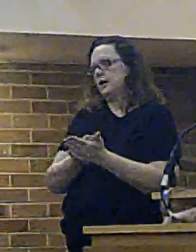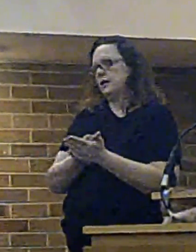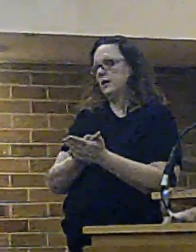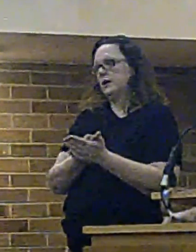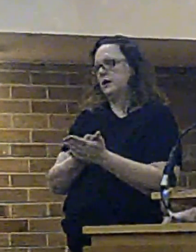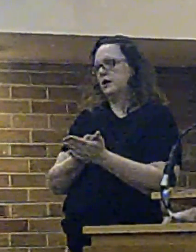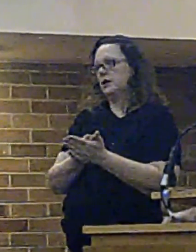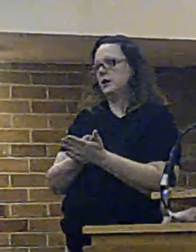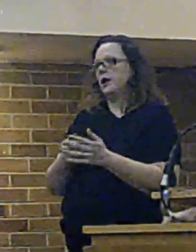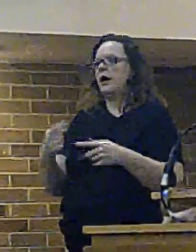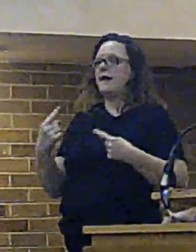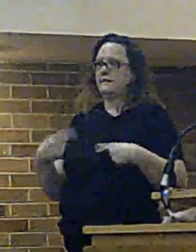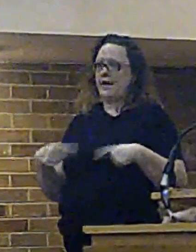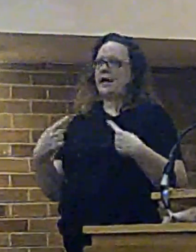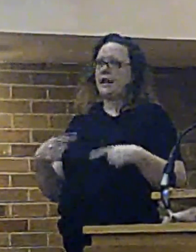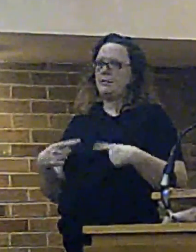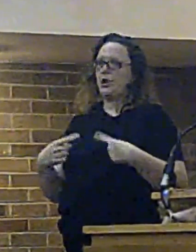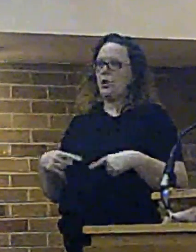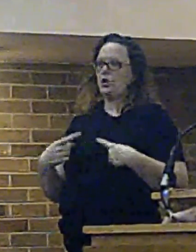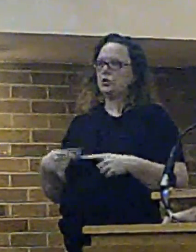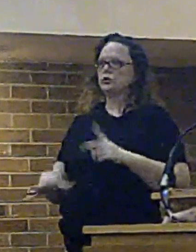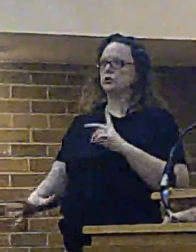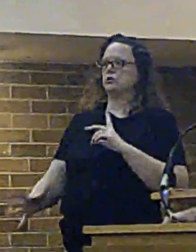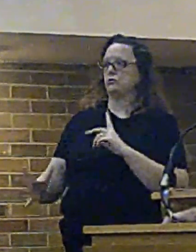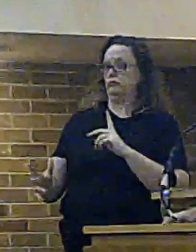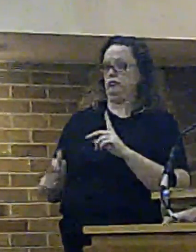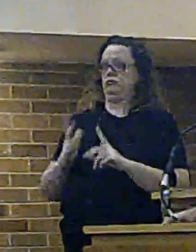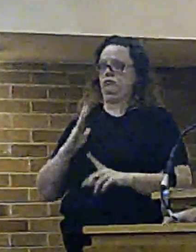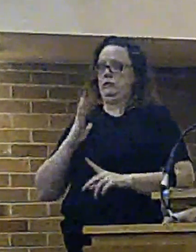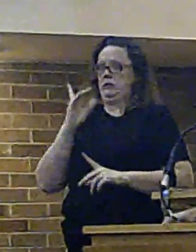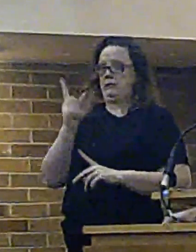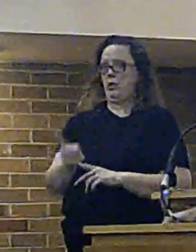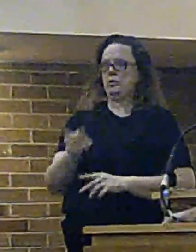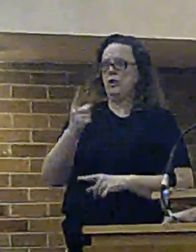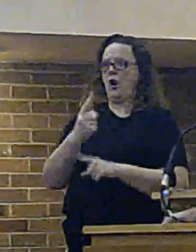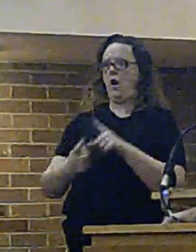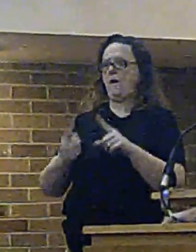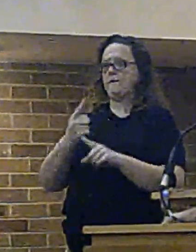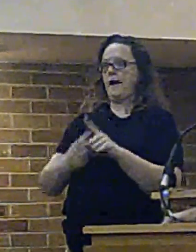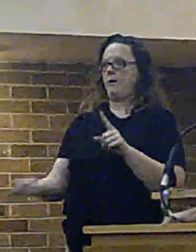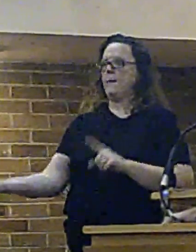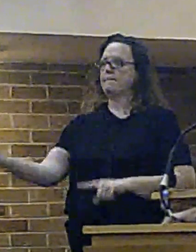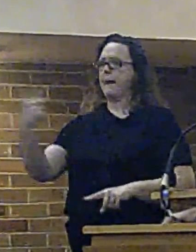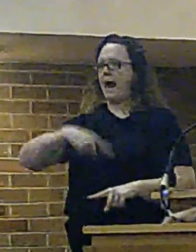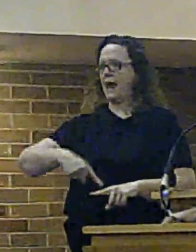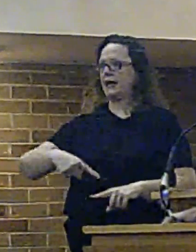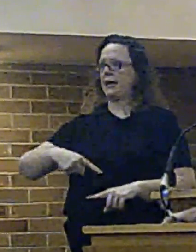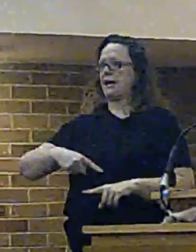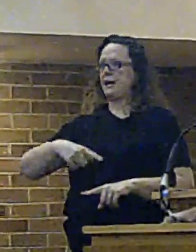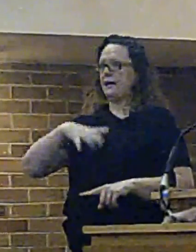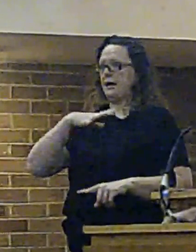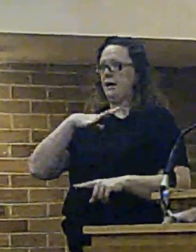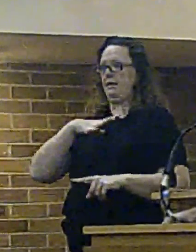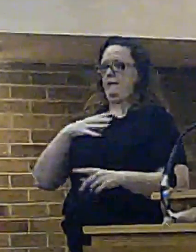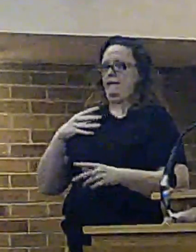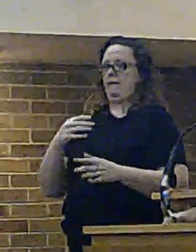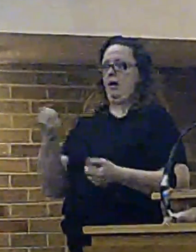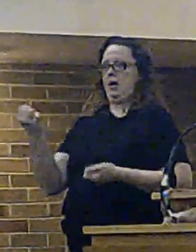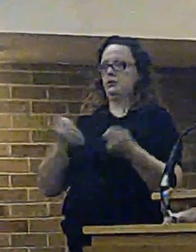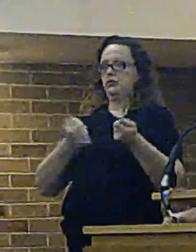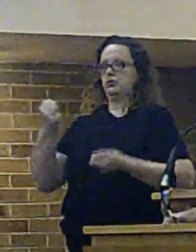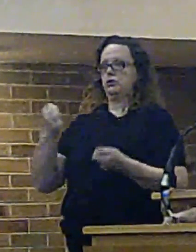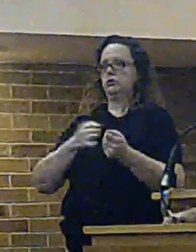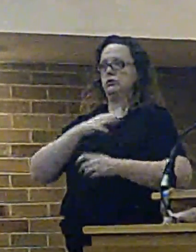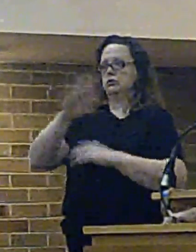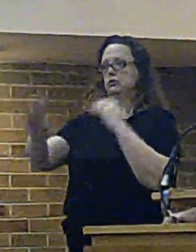over those two days to respond in on a half-hour recall if our appliance numbers falls below